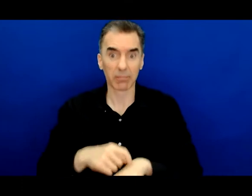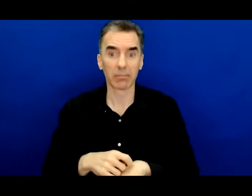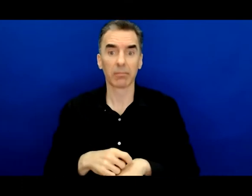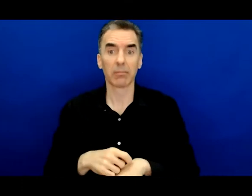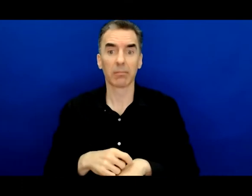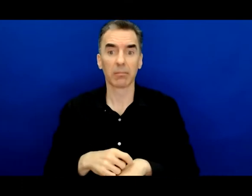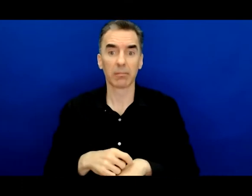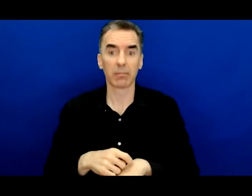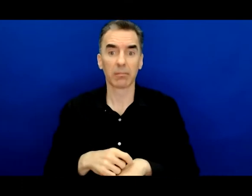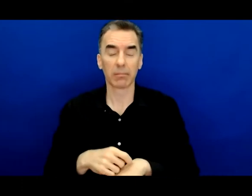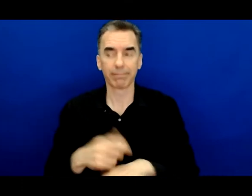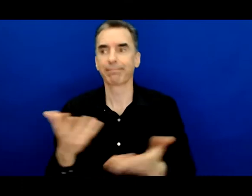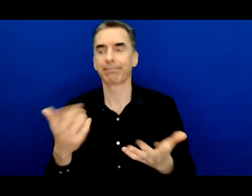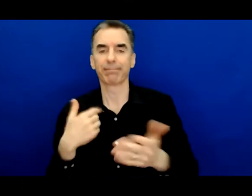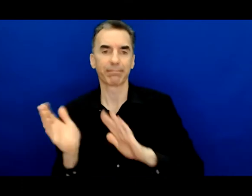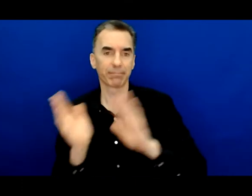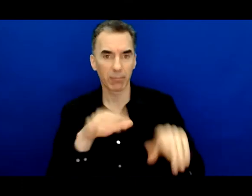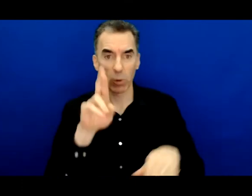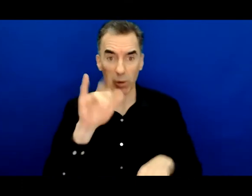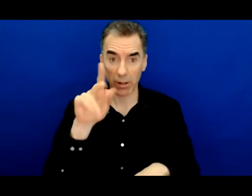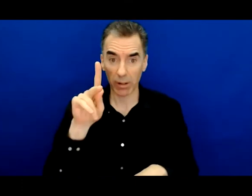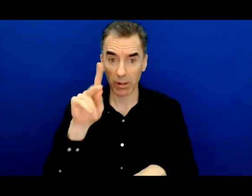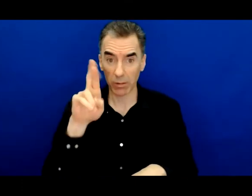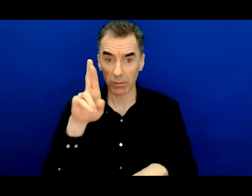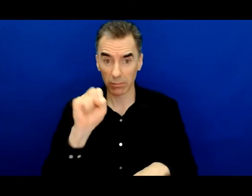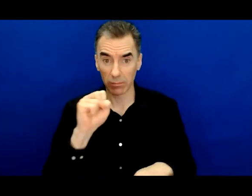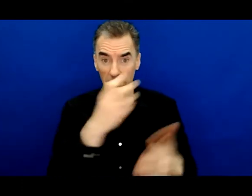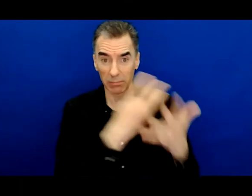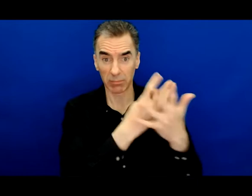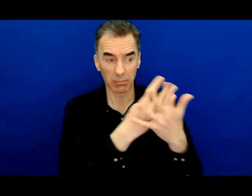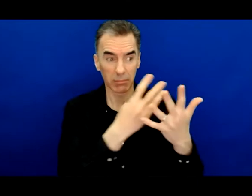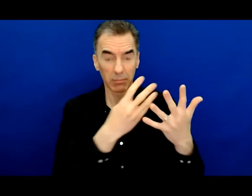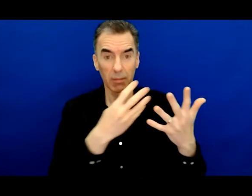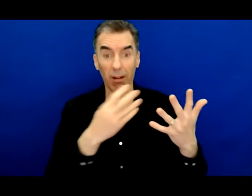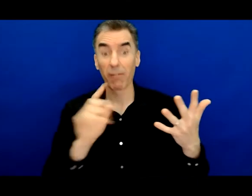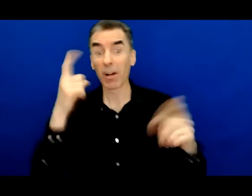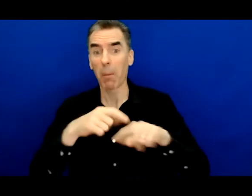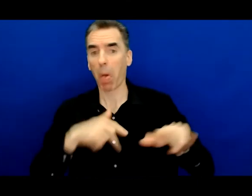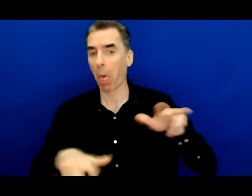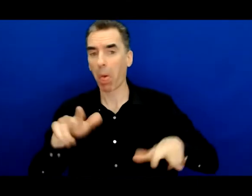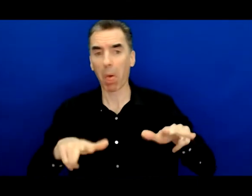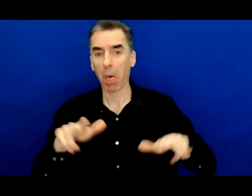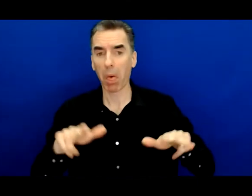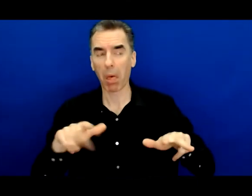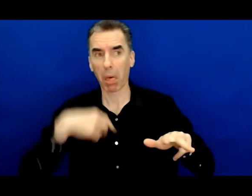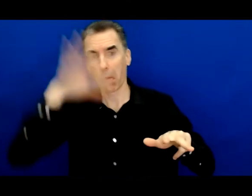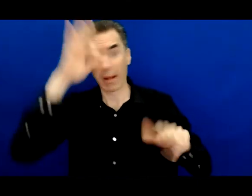So I was back at Rikers, except this time, I knew what to expect, predator or prey.